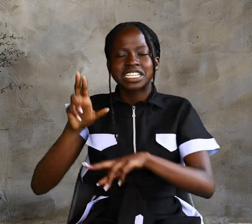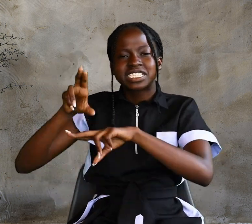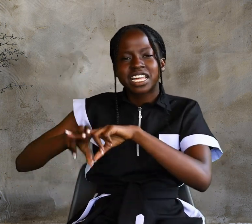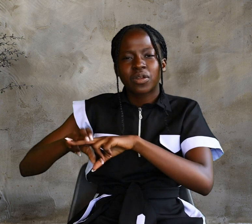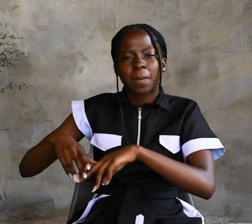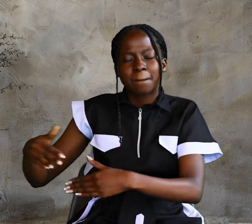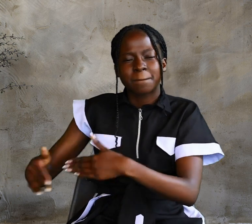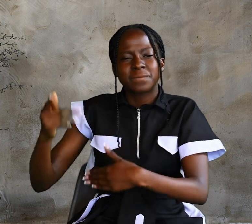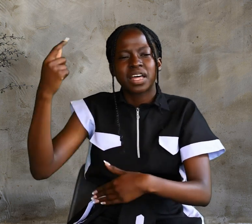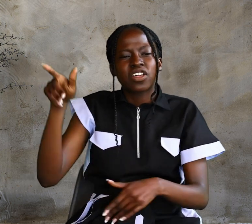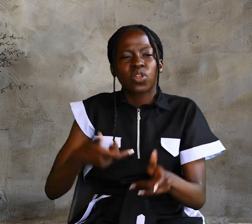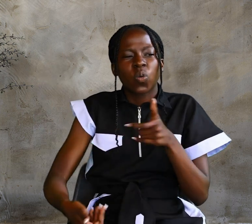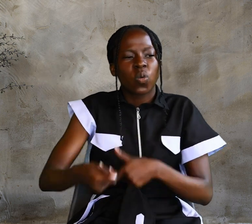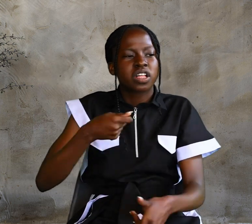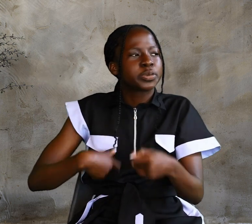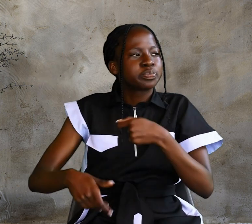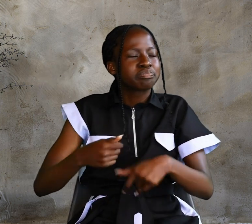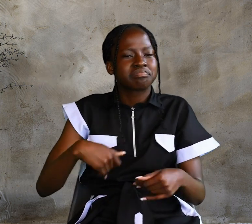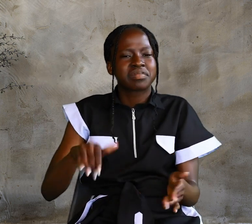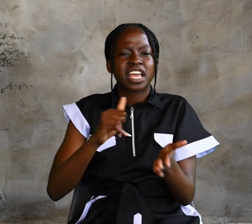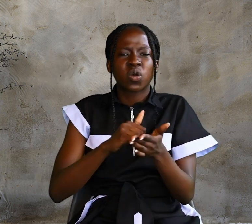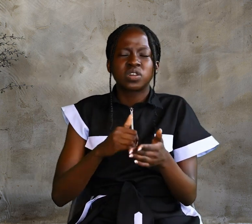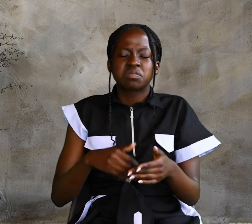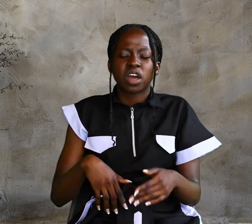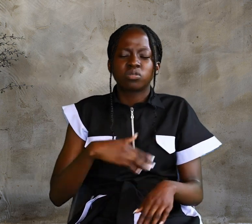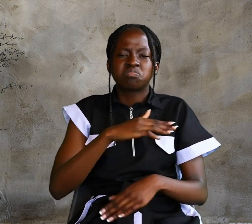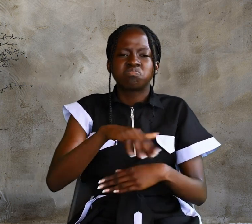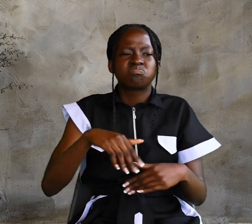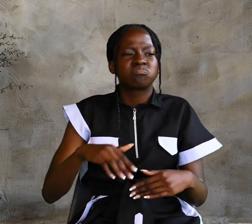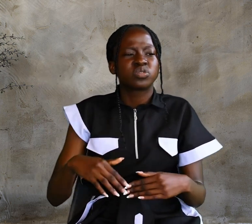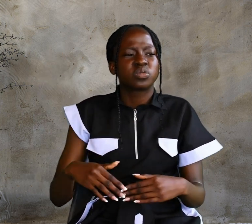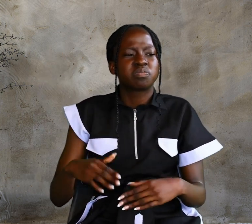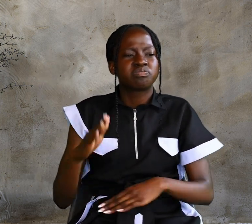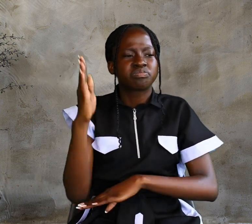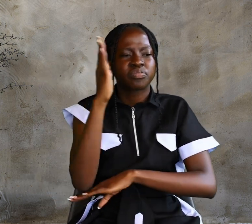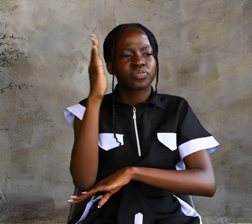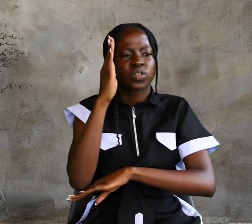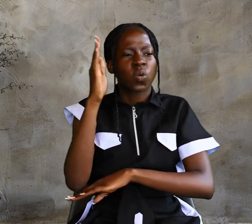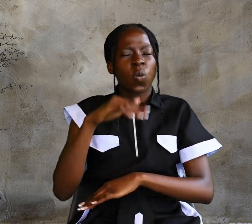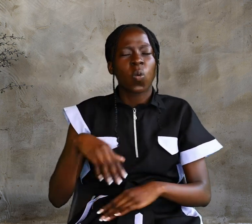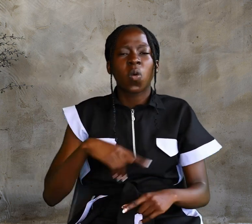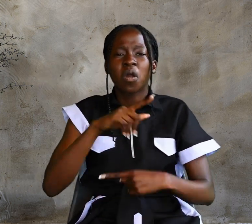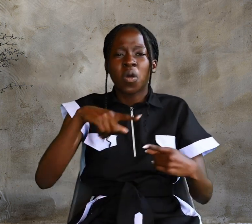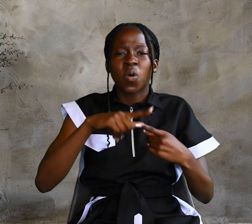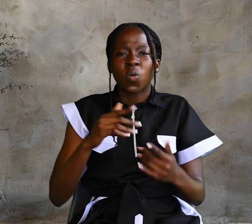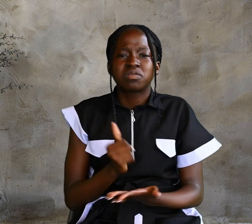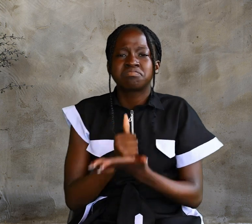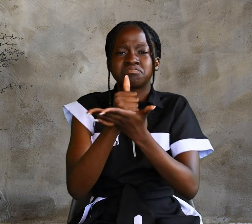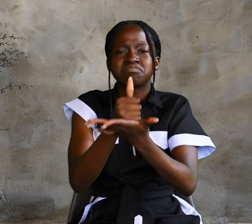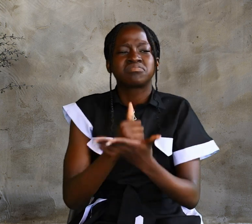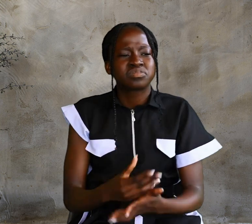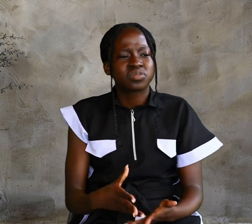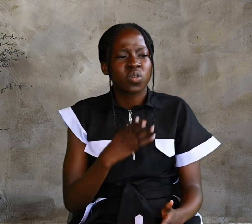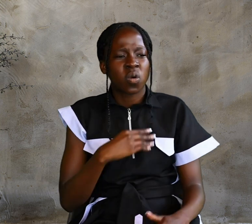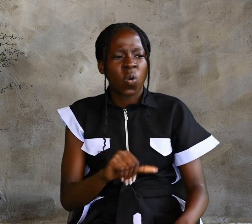by the well. It was about noon. When a Samaritan woman came to draw water,